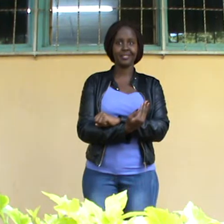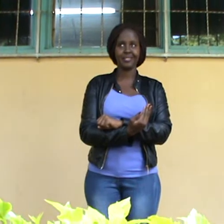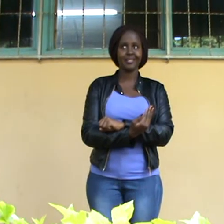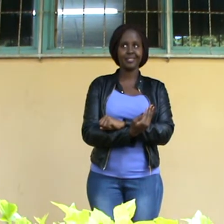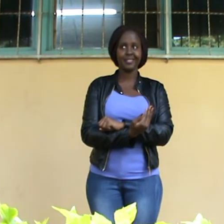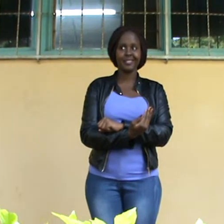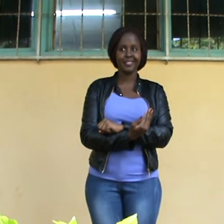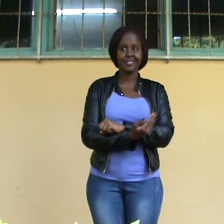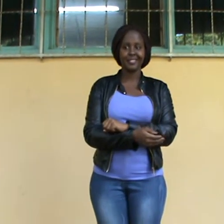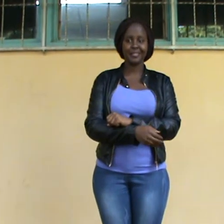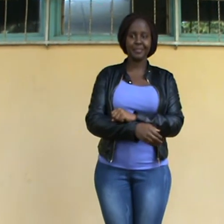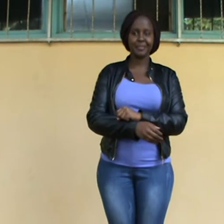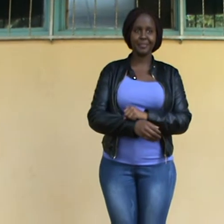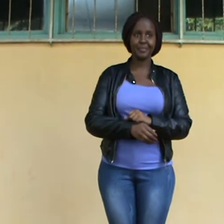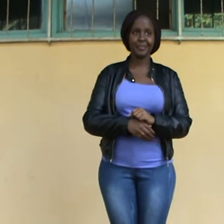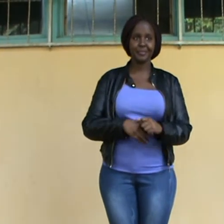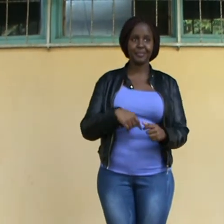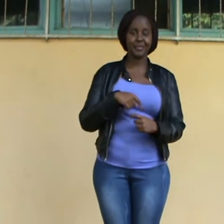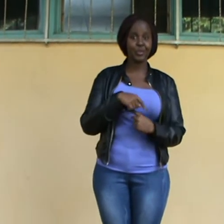Just when I'm dreaming a beautiful dream.